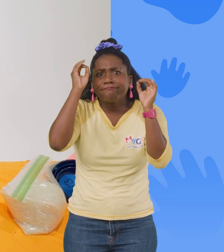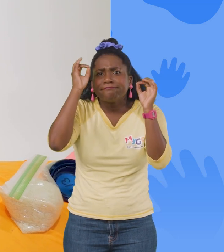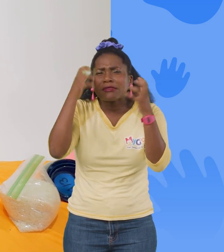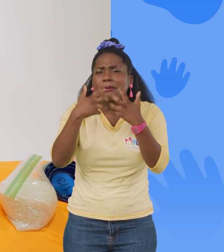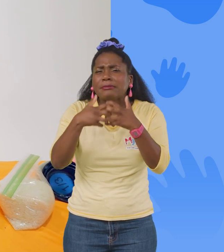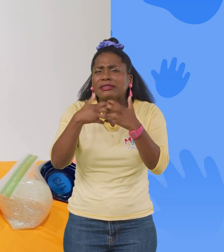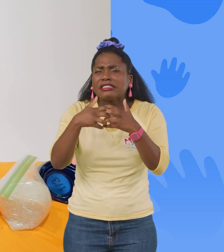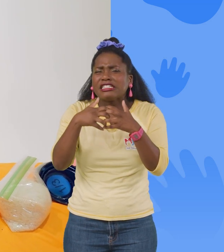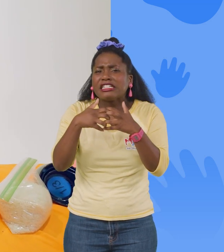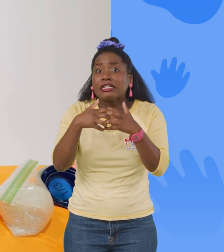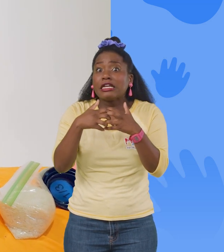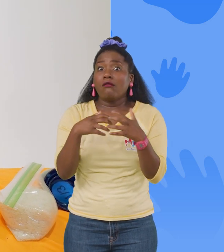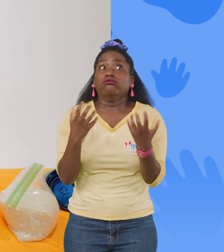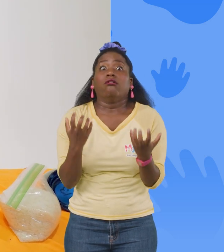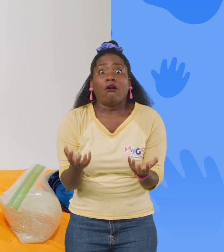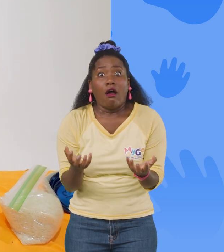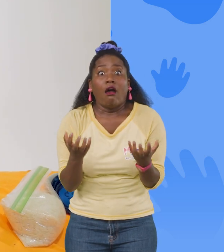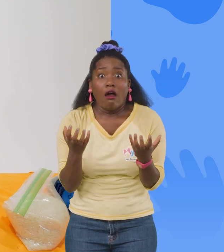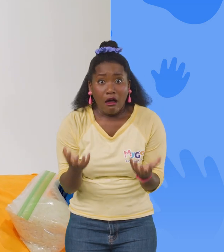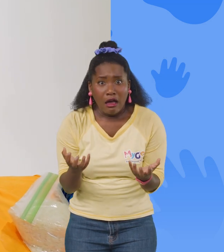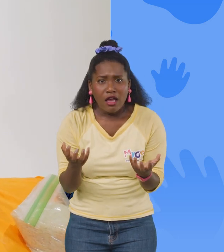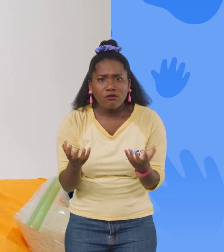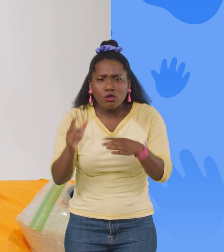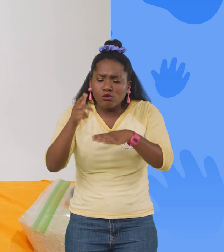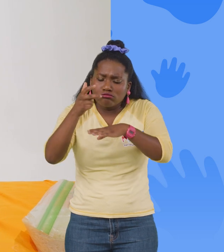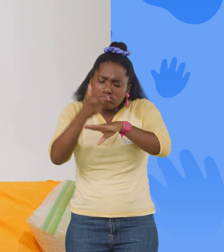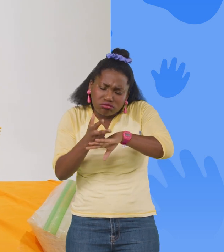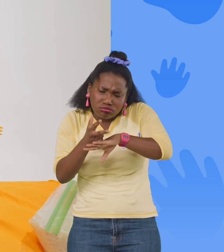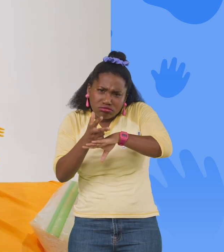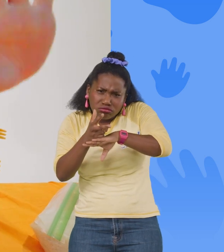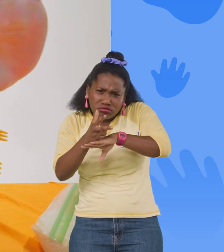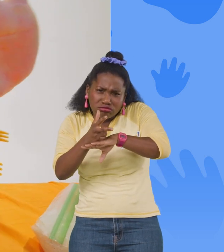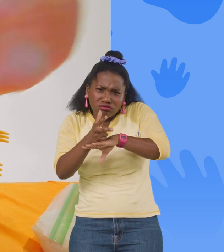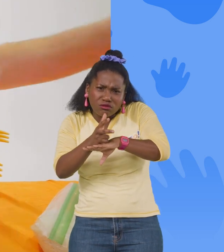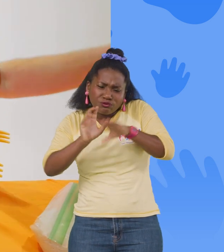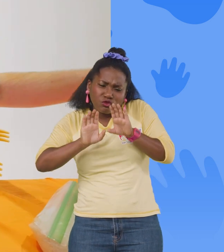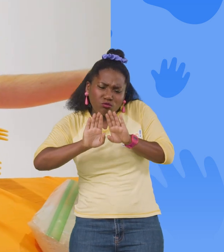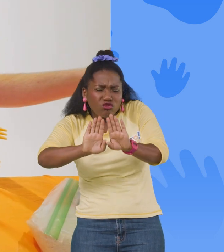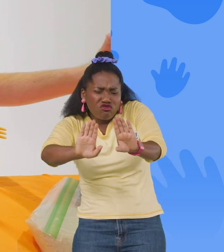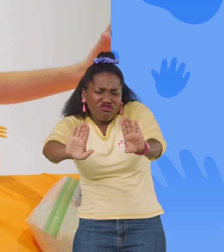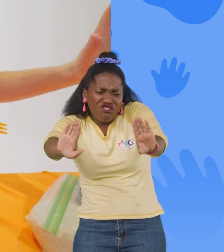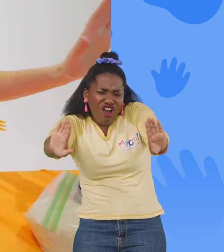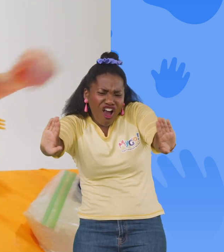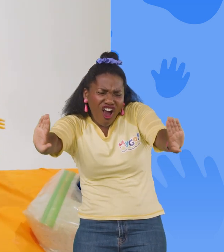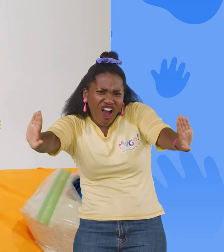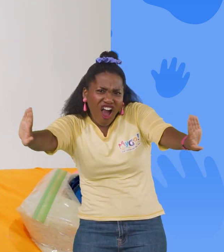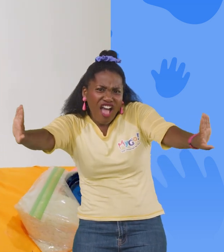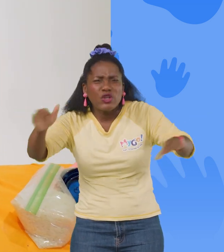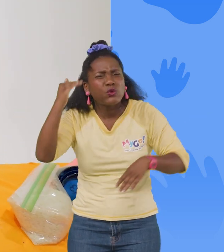that is very heavy, low to the ground and can push everything out of its way. Do you know what machine that